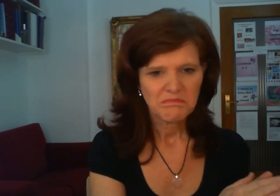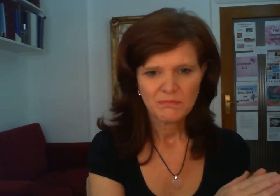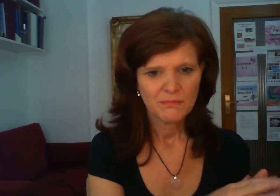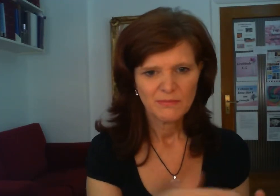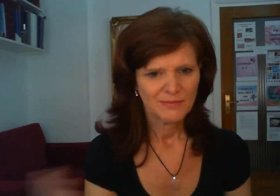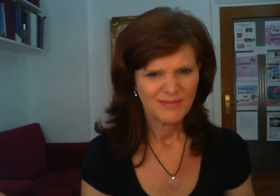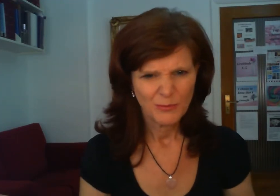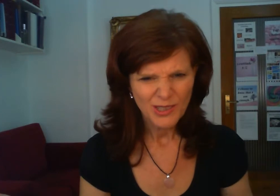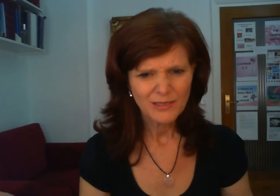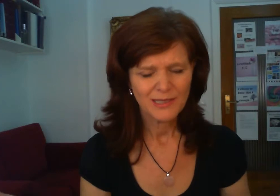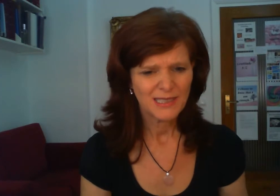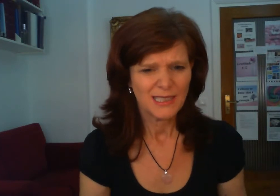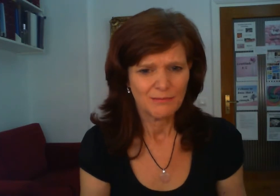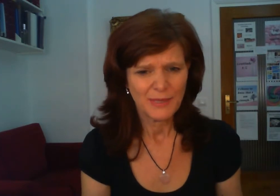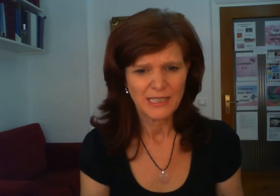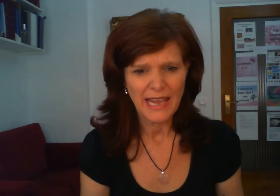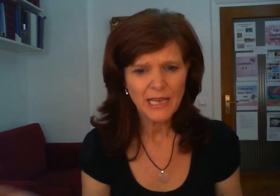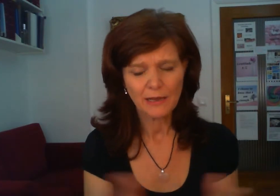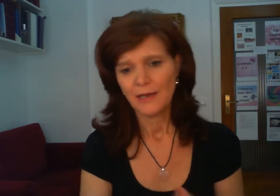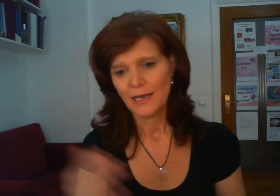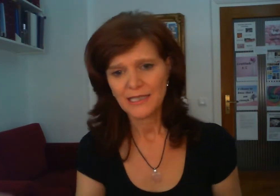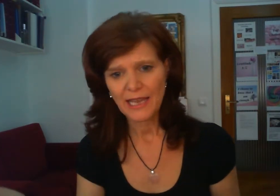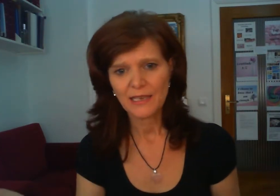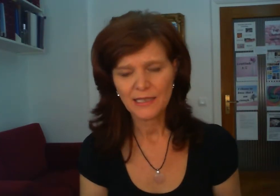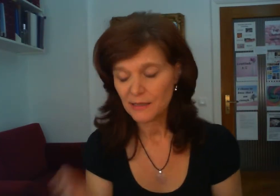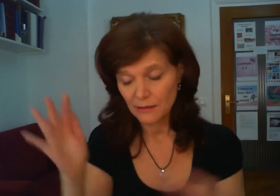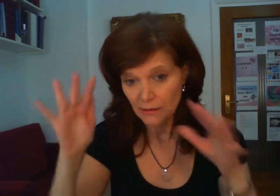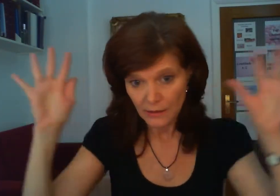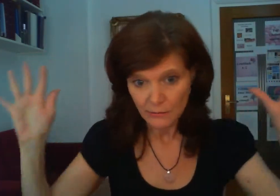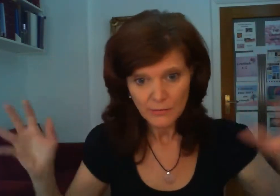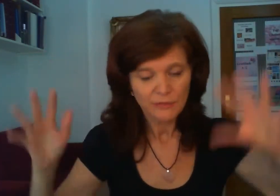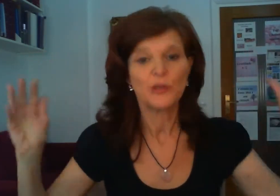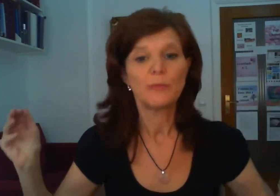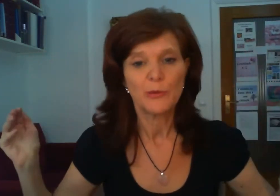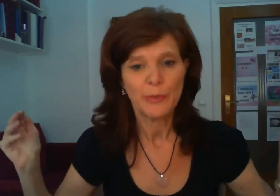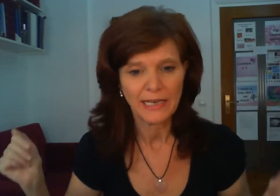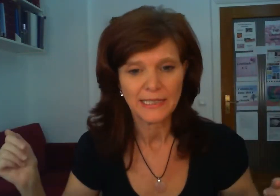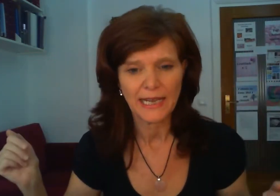one what it's a piece of cake and ten is oh i'm in a full-blown panic attack